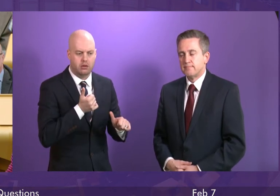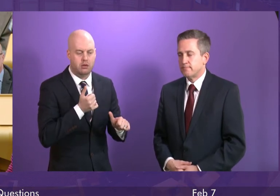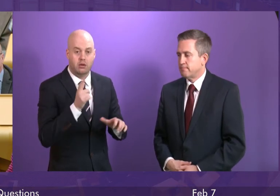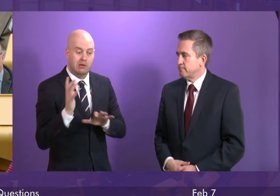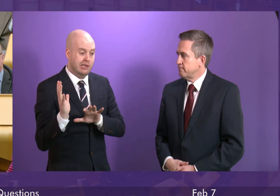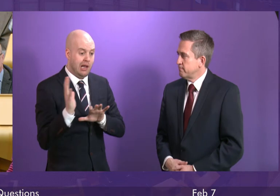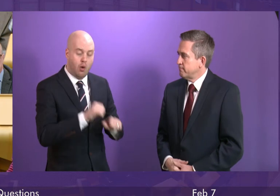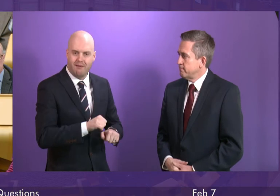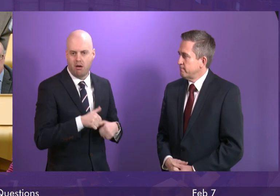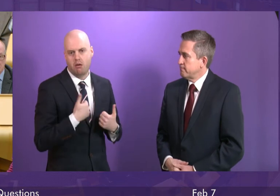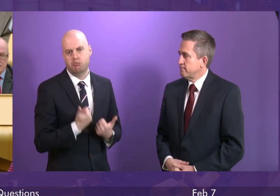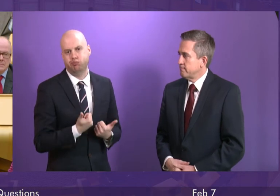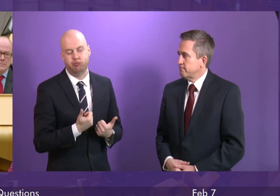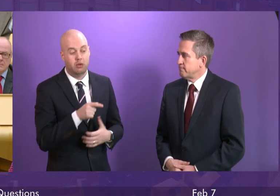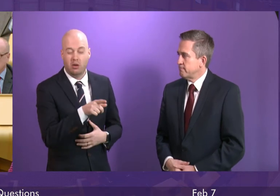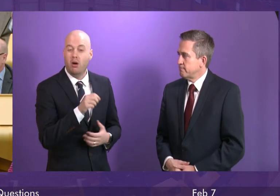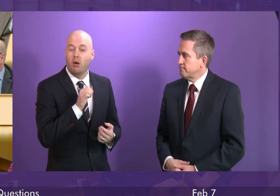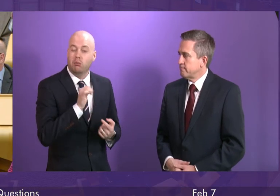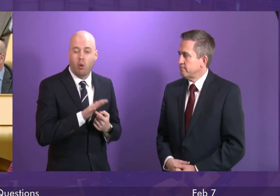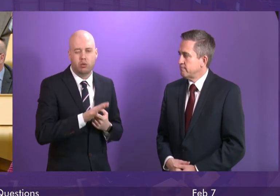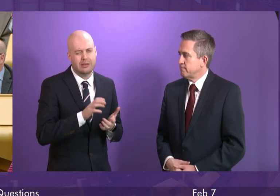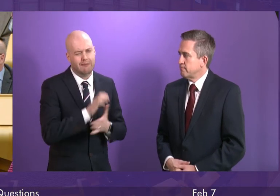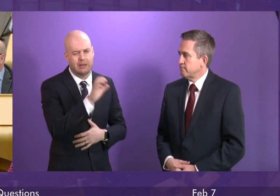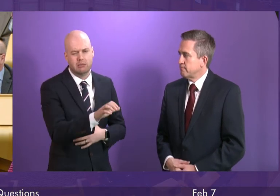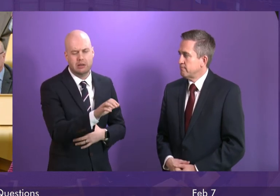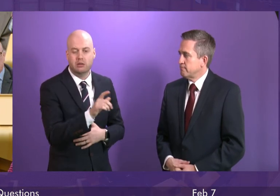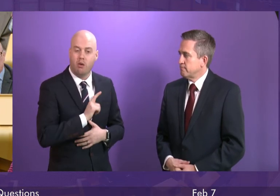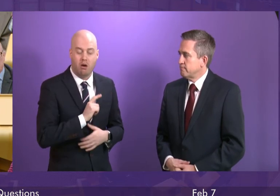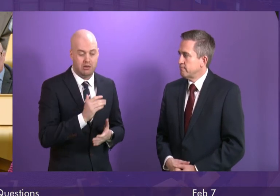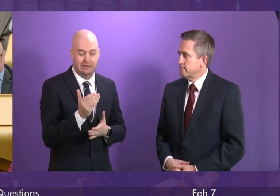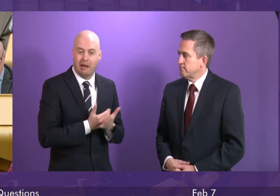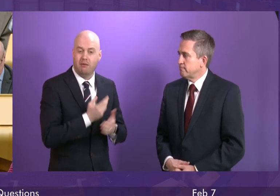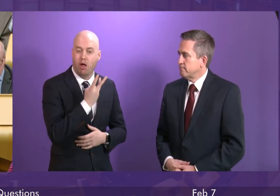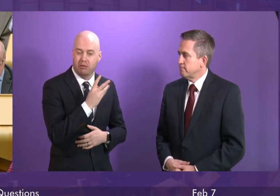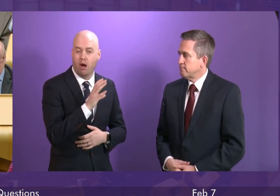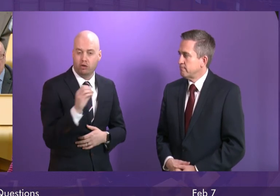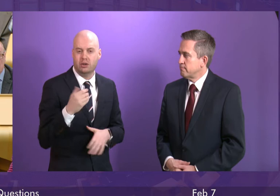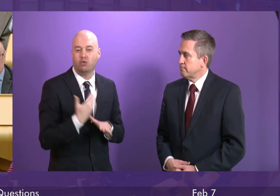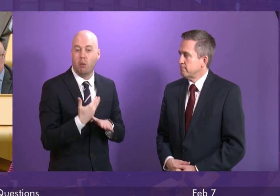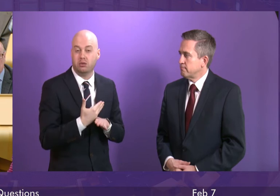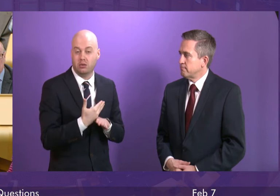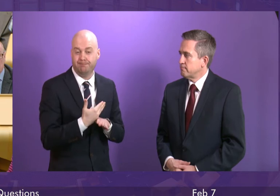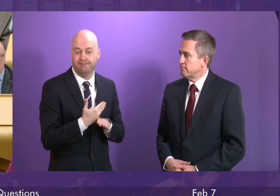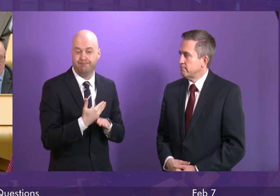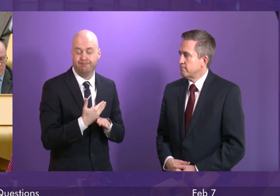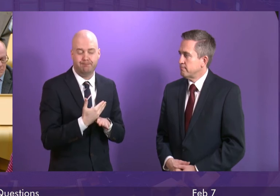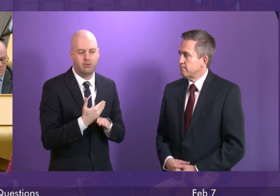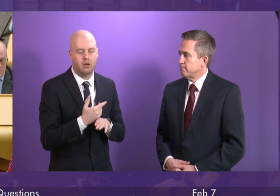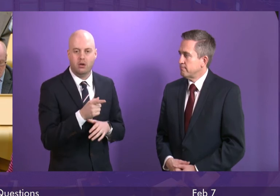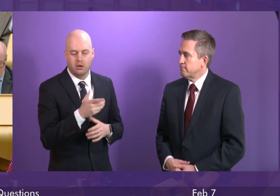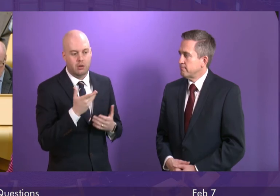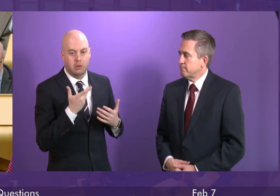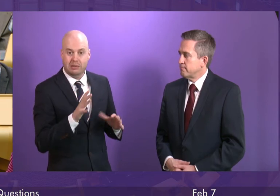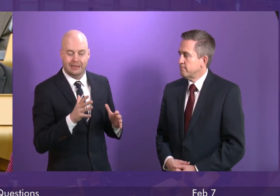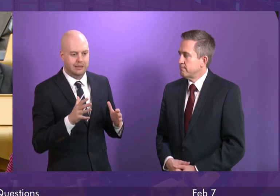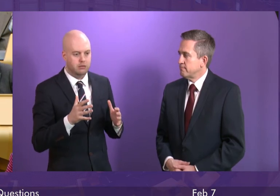It is an important investment in the safeguarding of 300 jobs at the plant. It has been an accumulation of